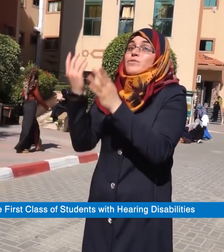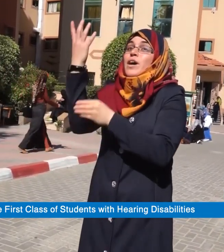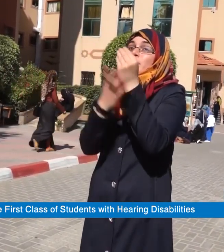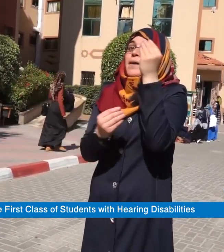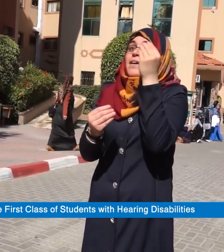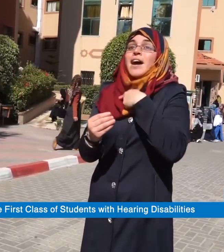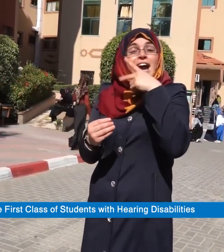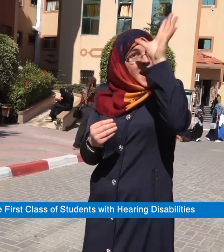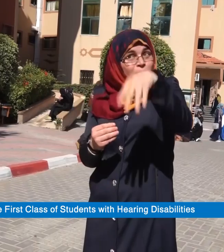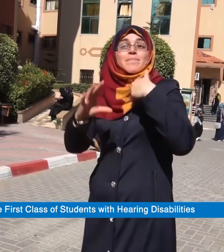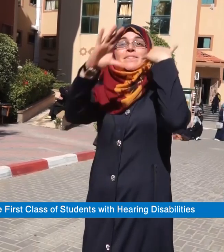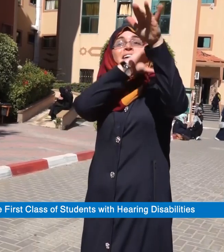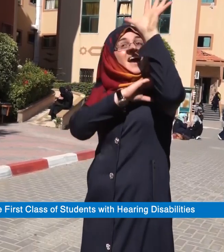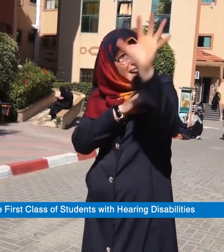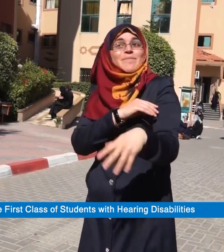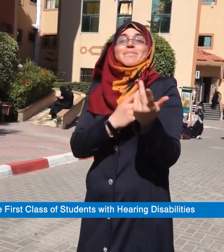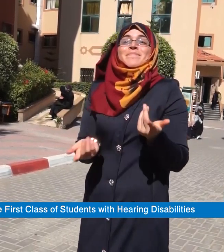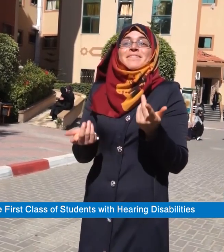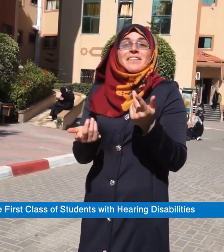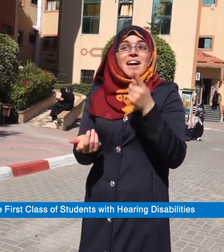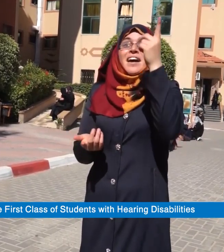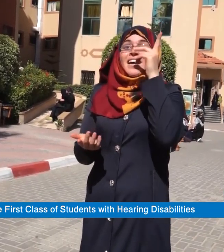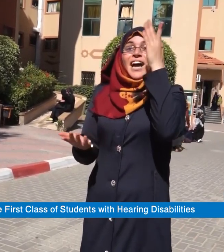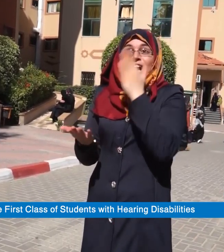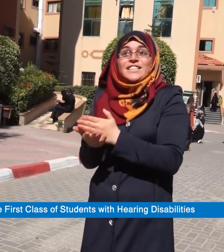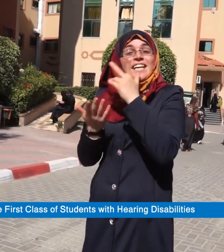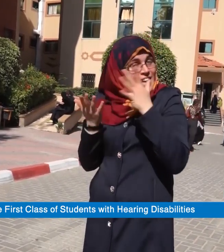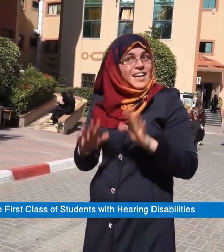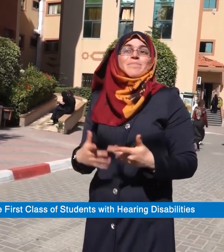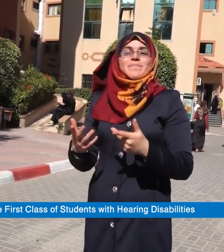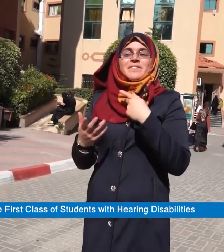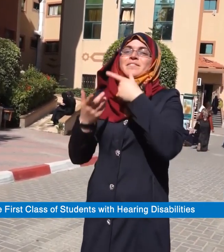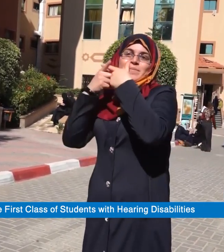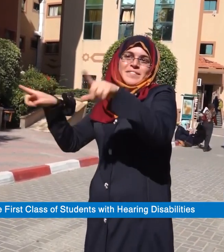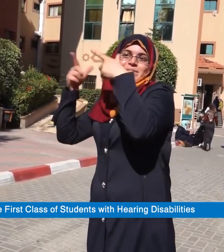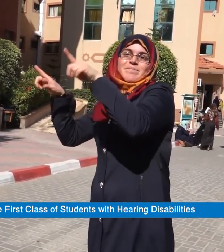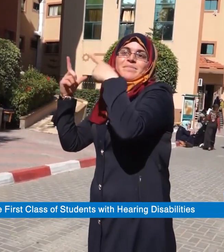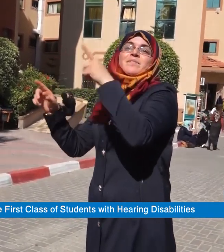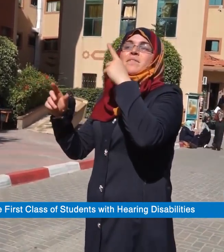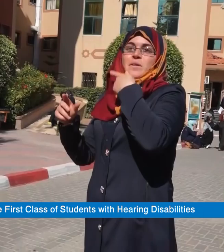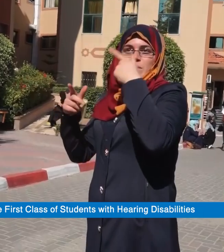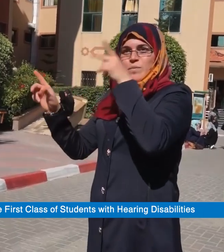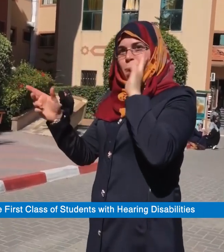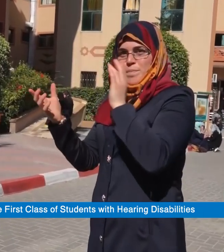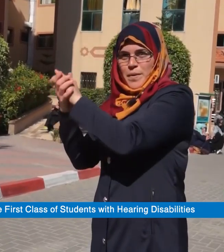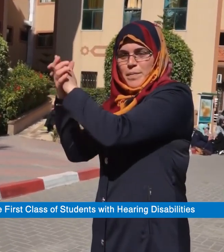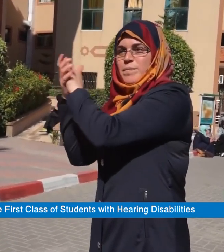and enthusiastic to register. I called all my friends and told them to register, too. They all did, and are very happy with this major.